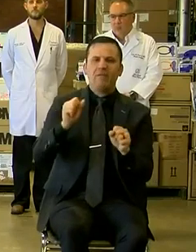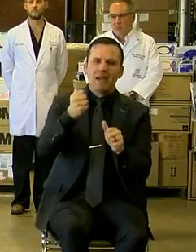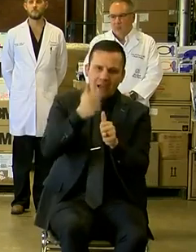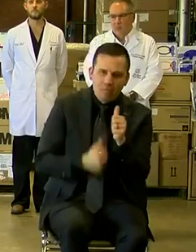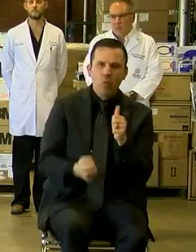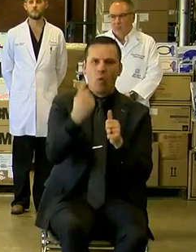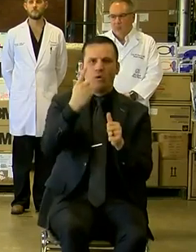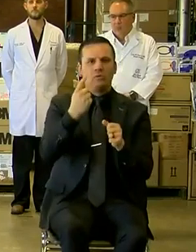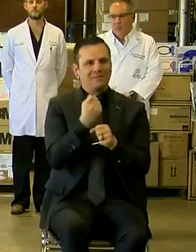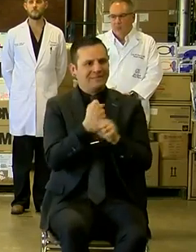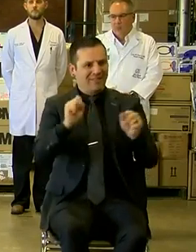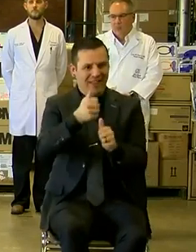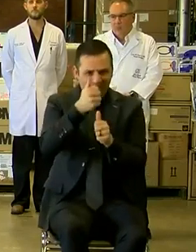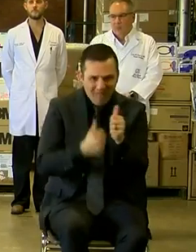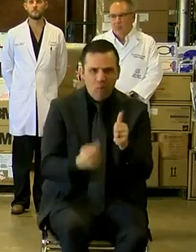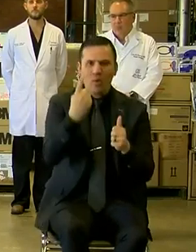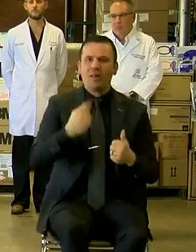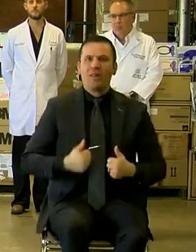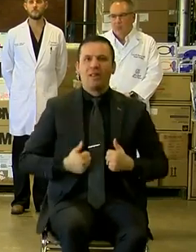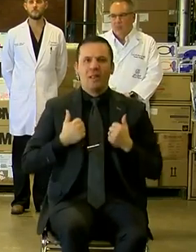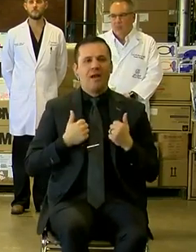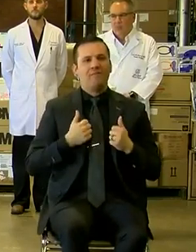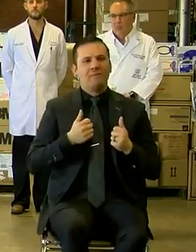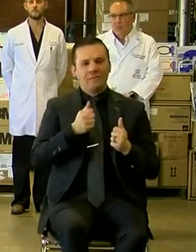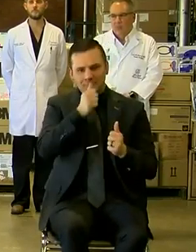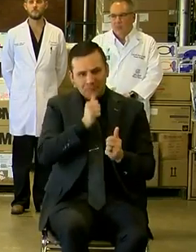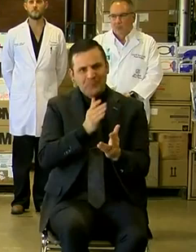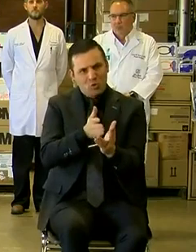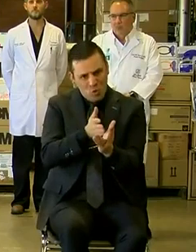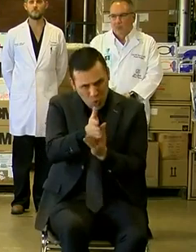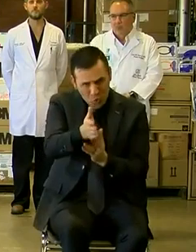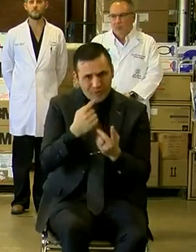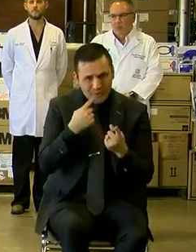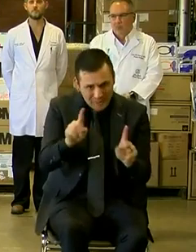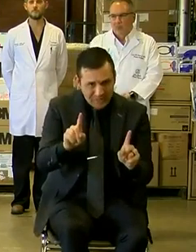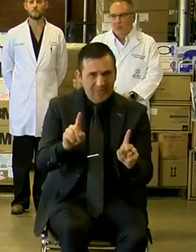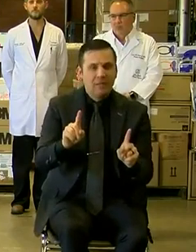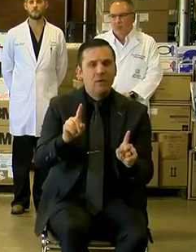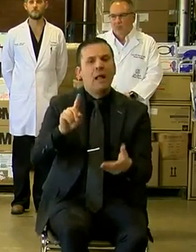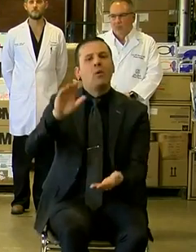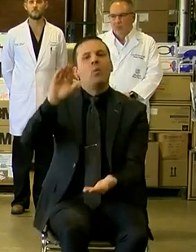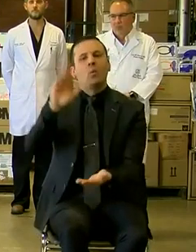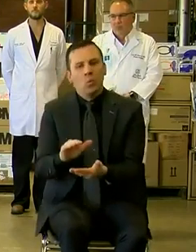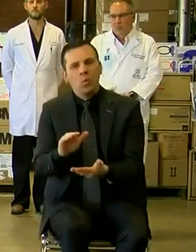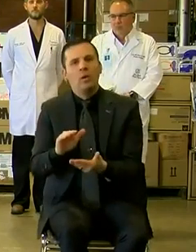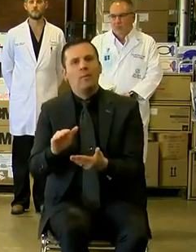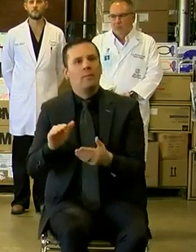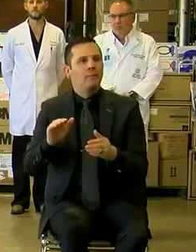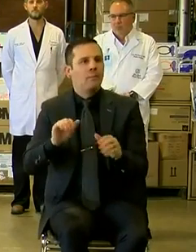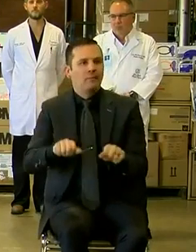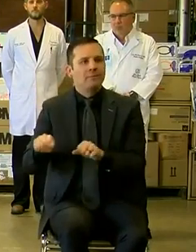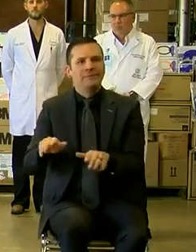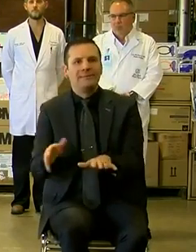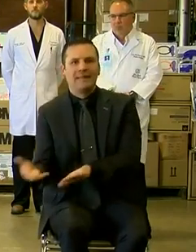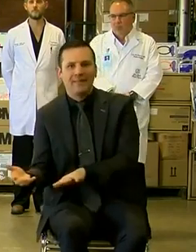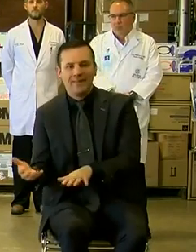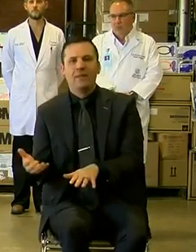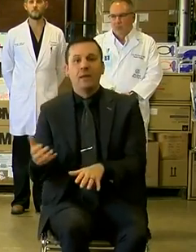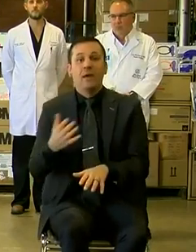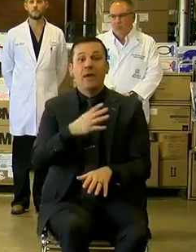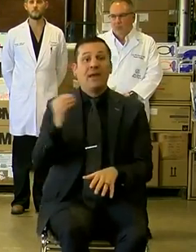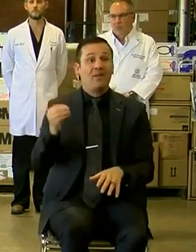every life, to get everyone through COVID-19, minimizing the loss of life. Second is this reality.